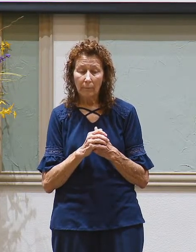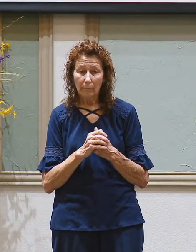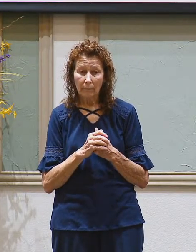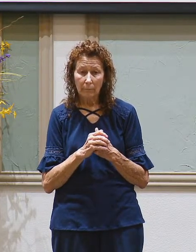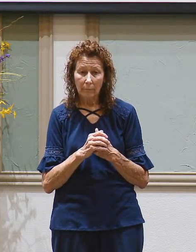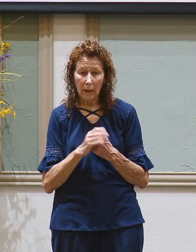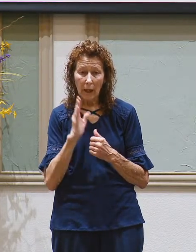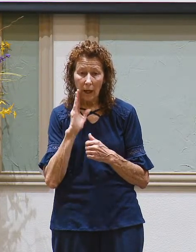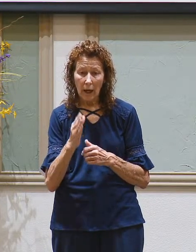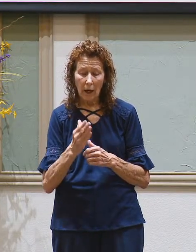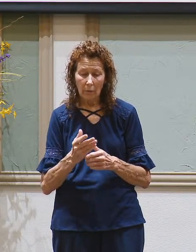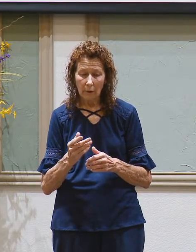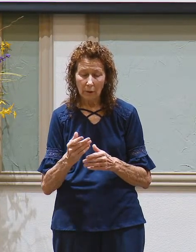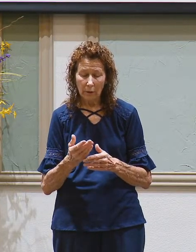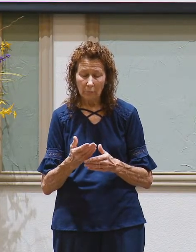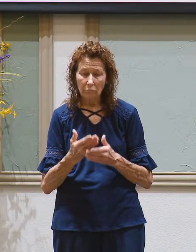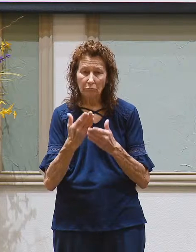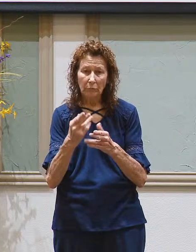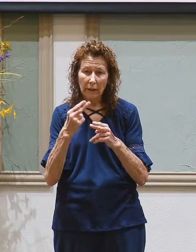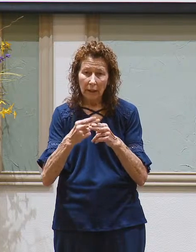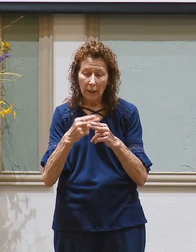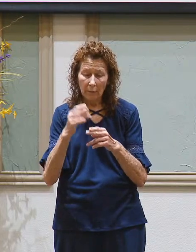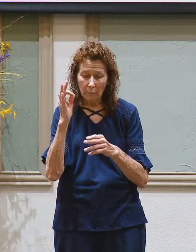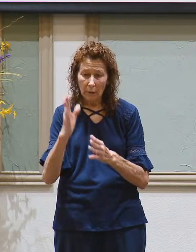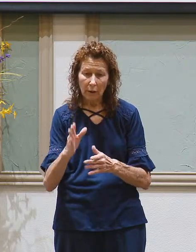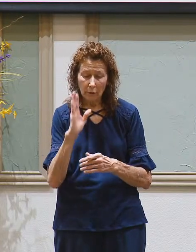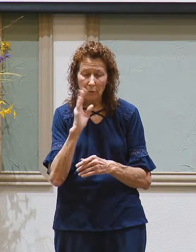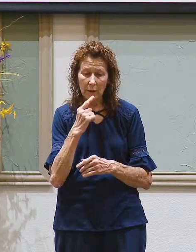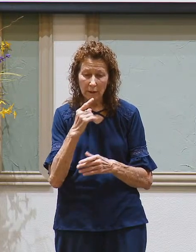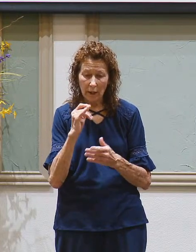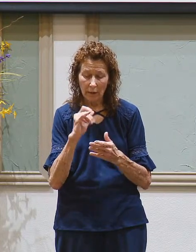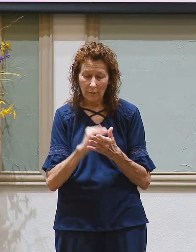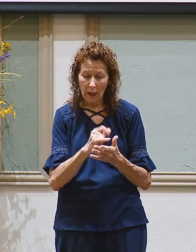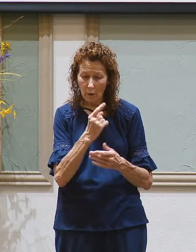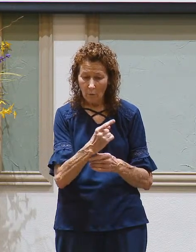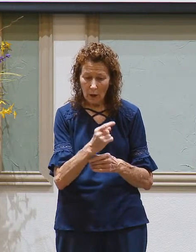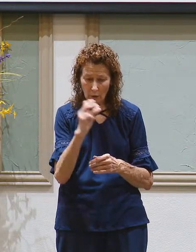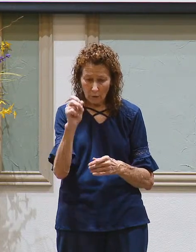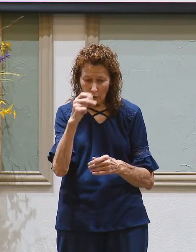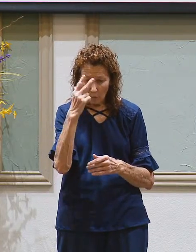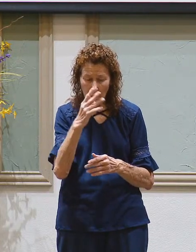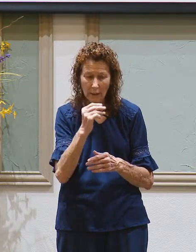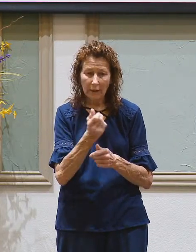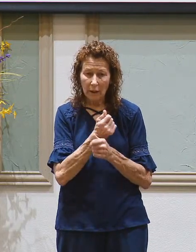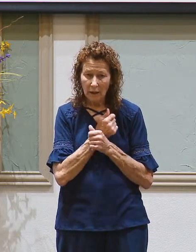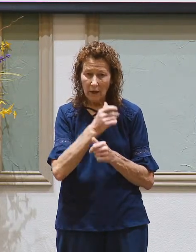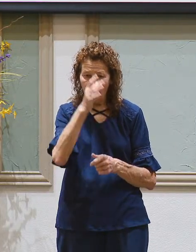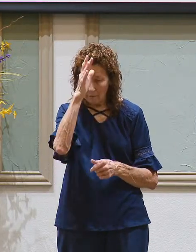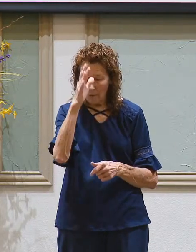I would bring up the name of a preacher that I really liked and she would say he's one of those grace and love guys